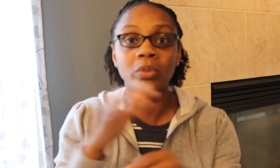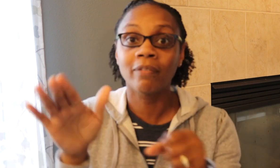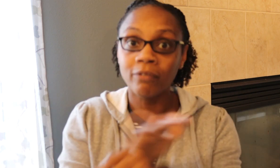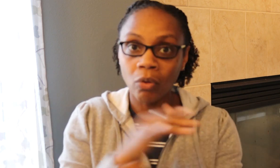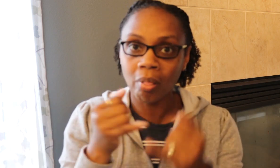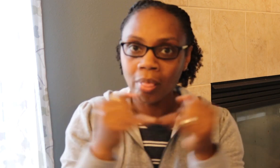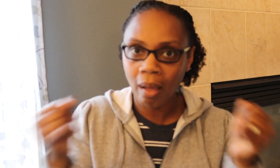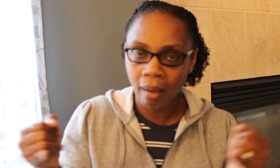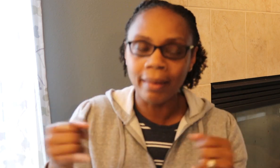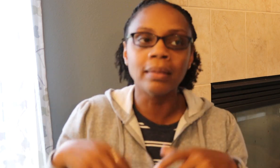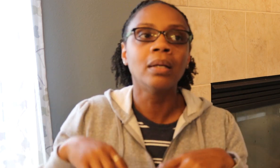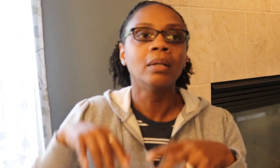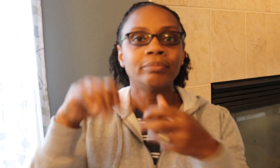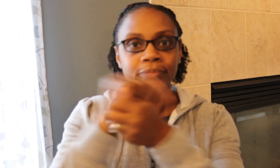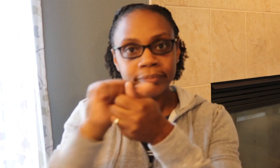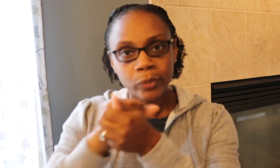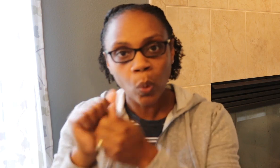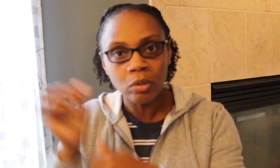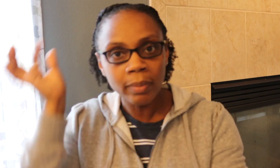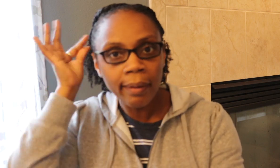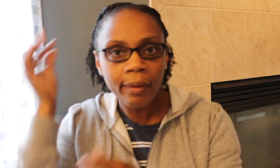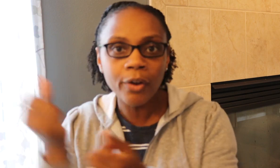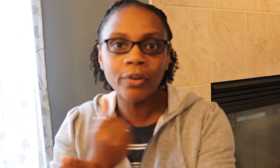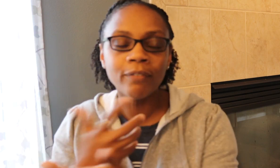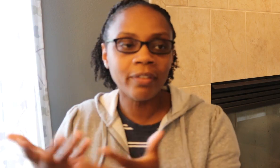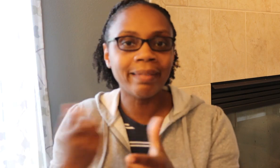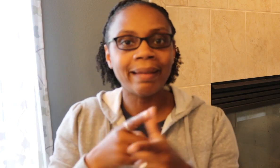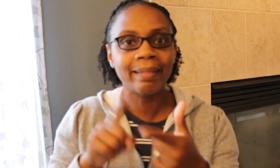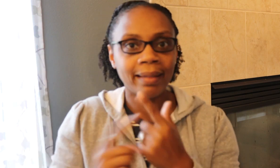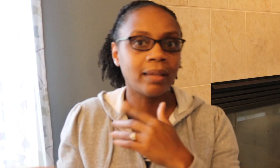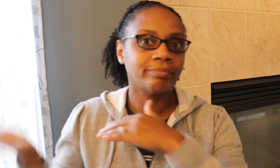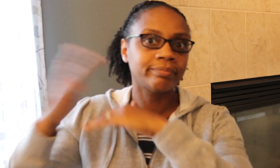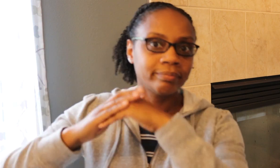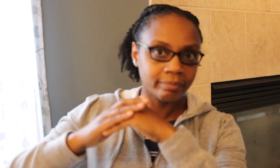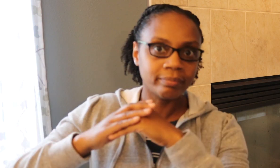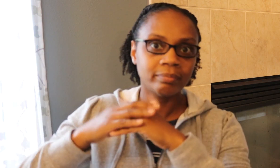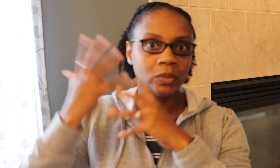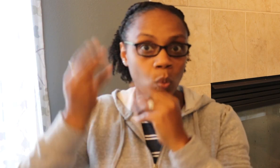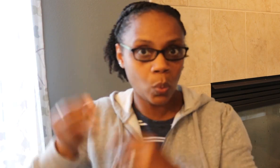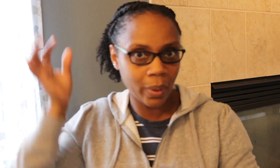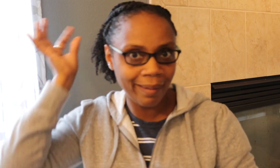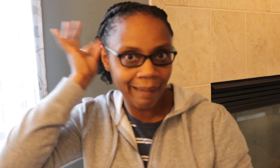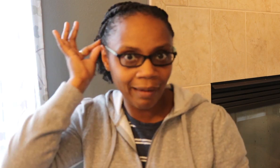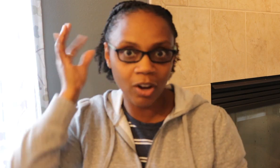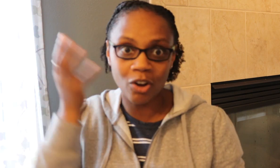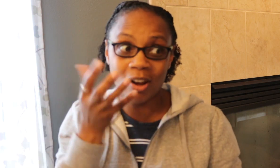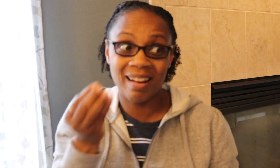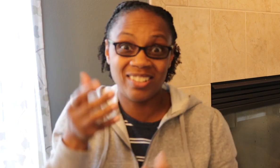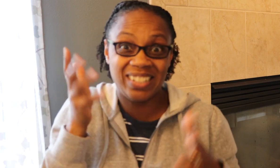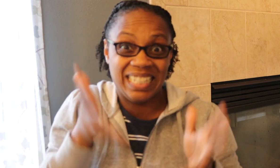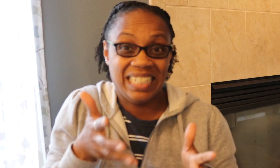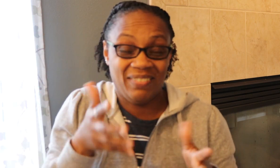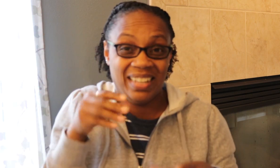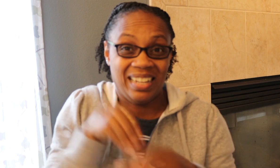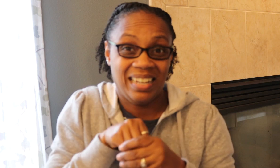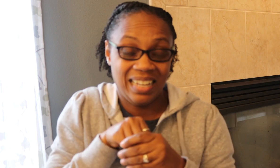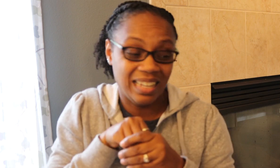I use the full line. I do like my full wash day and then I put everything on my hair. I